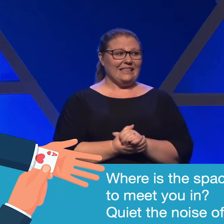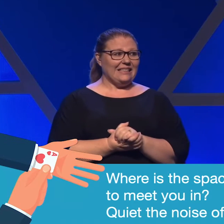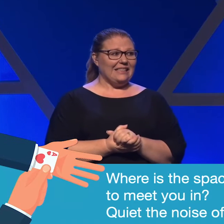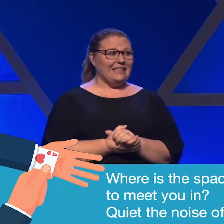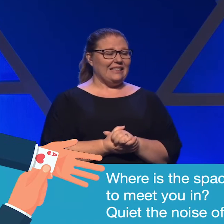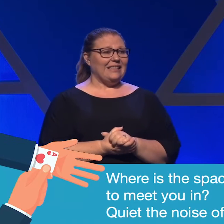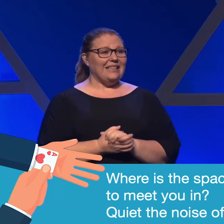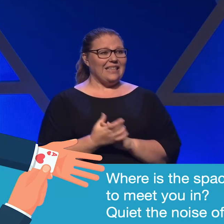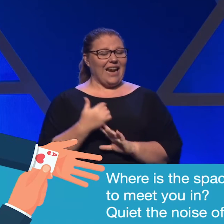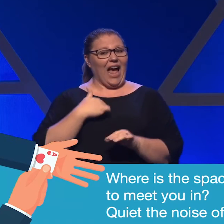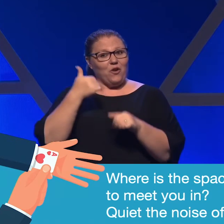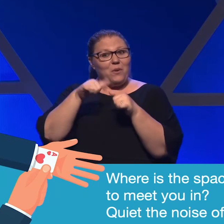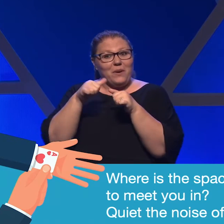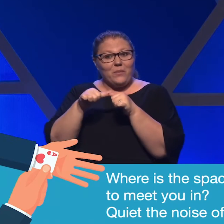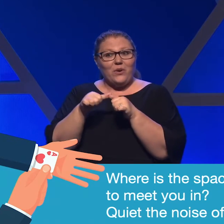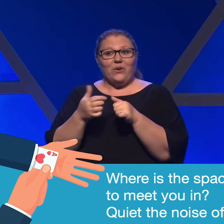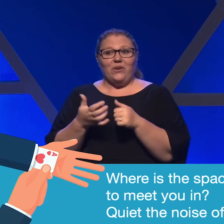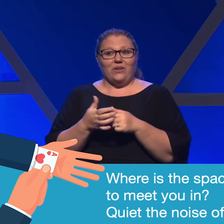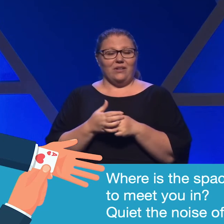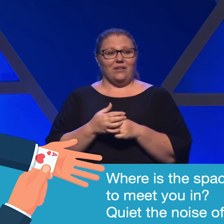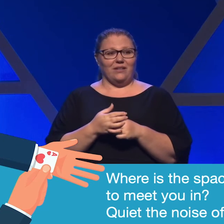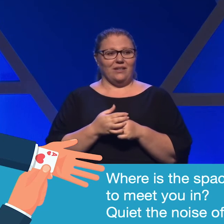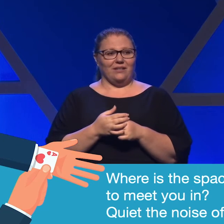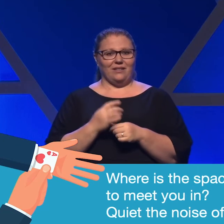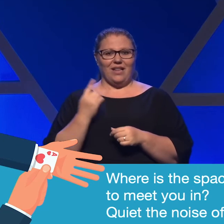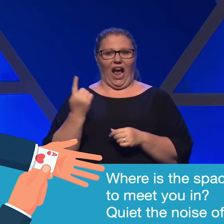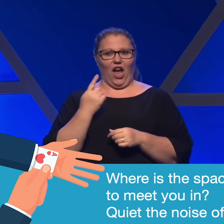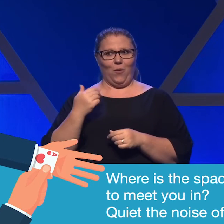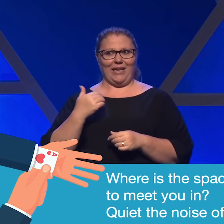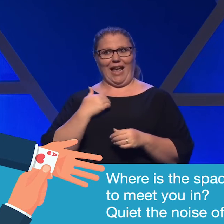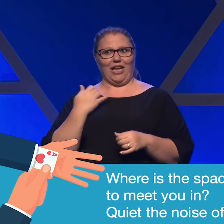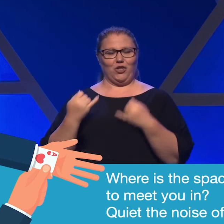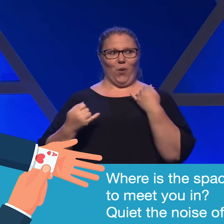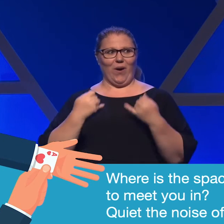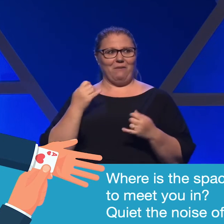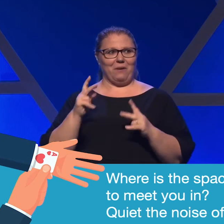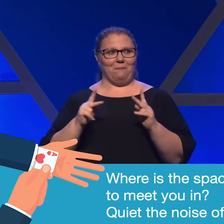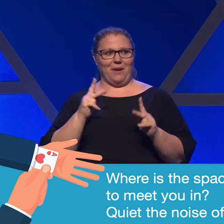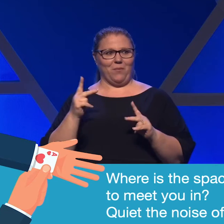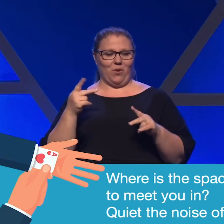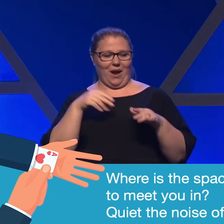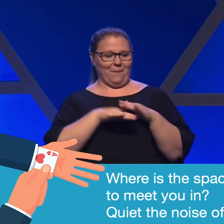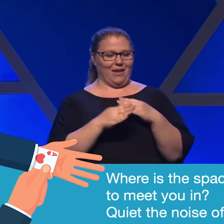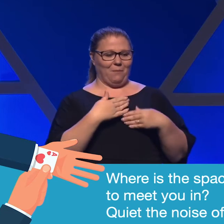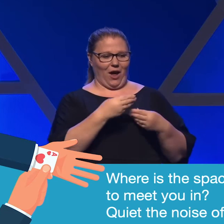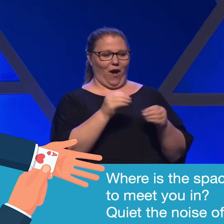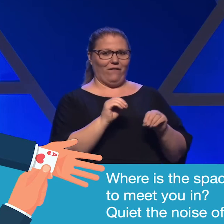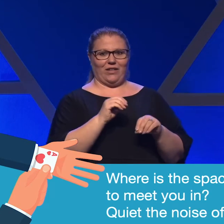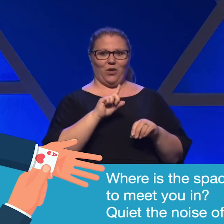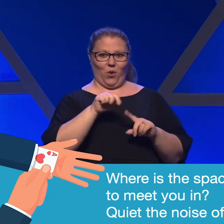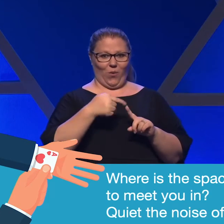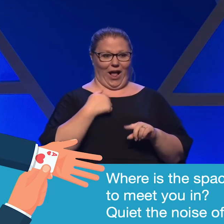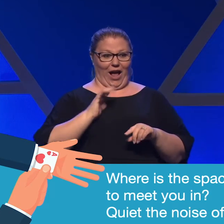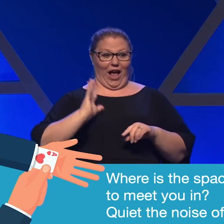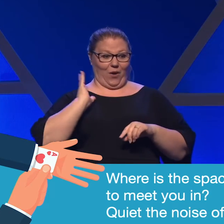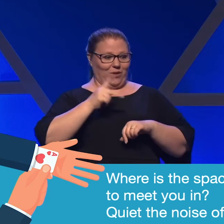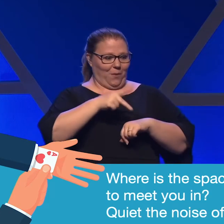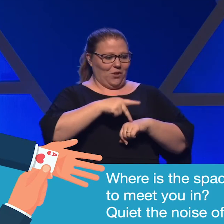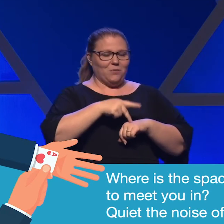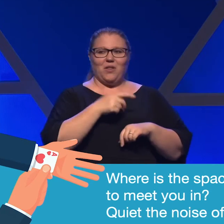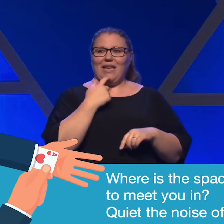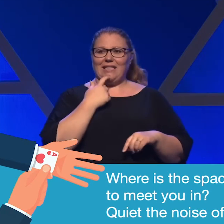And I remember I always took a little bit of joy when people would come into my office as a principal and they'd walk in and they'd say,